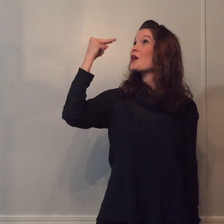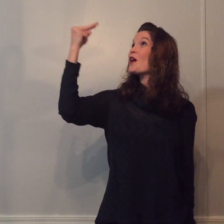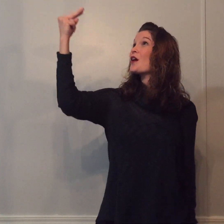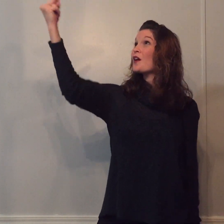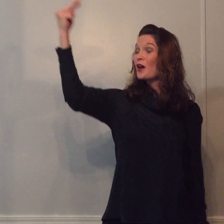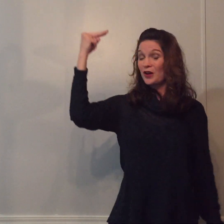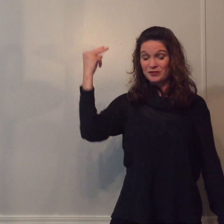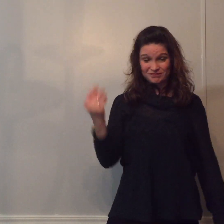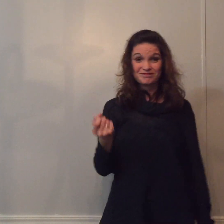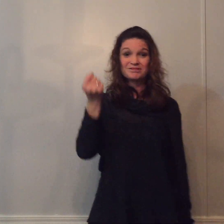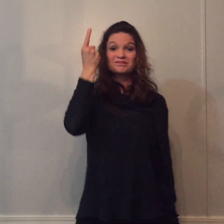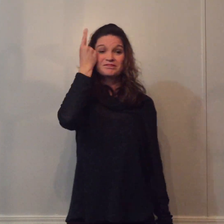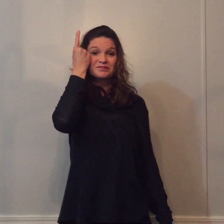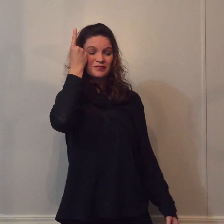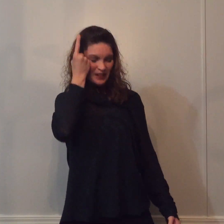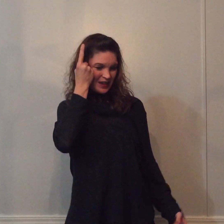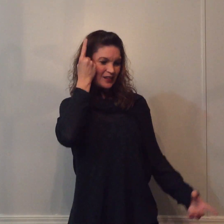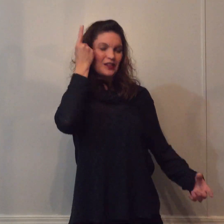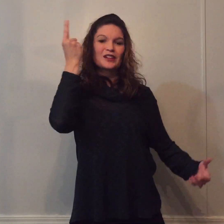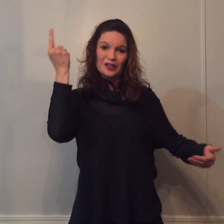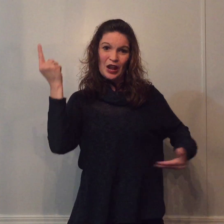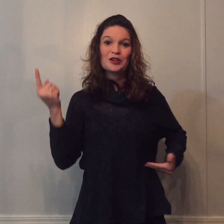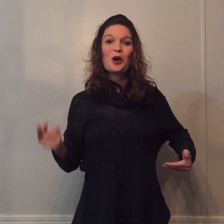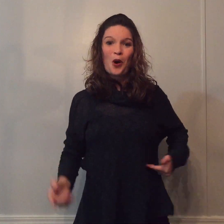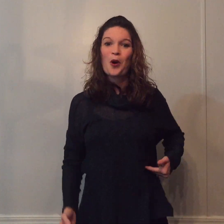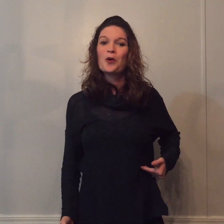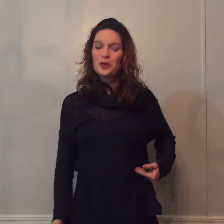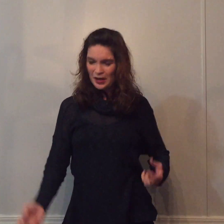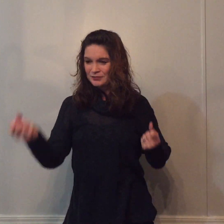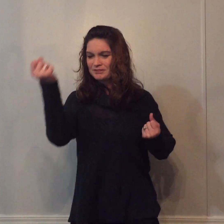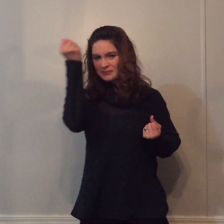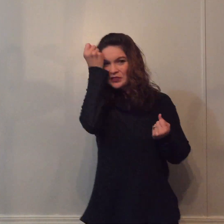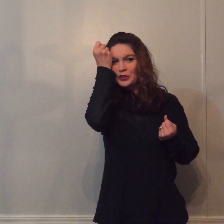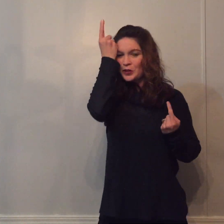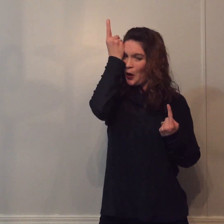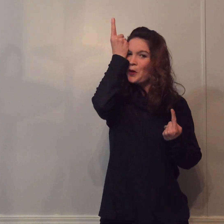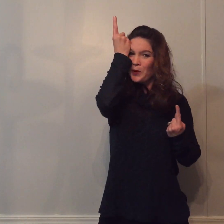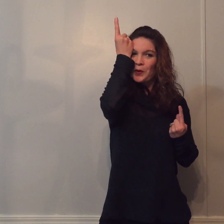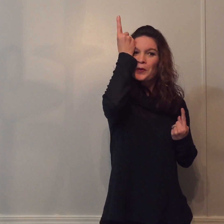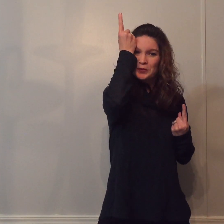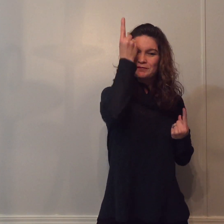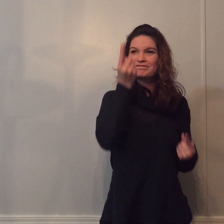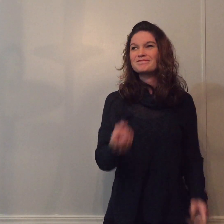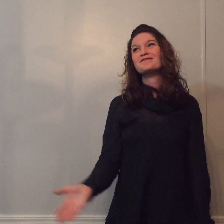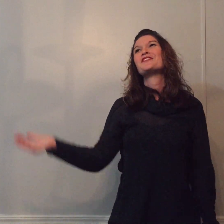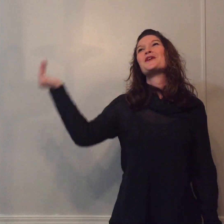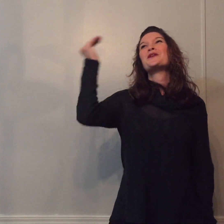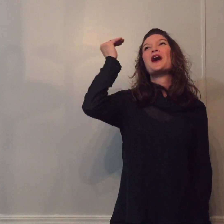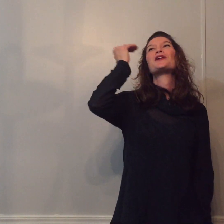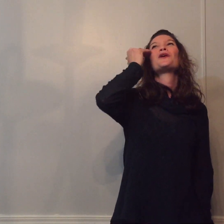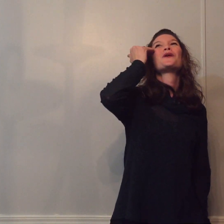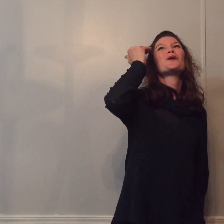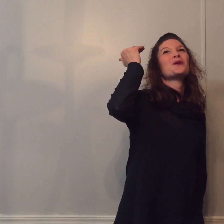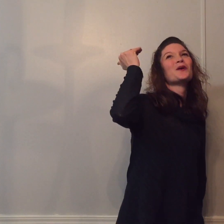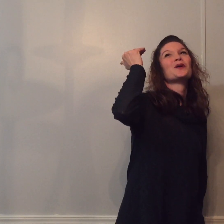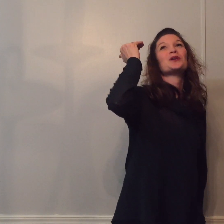and I know, yes I know, I know, he I